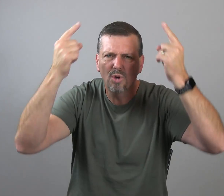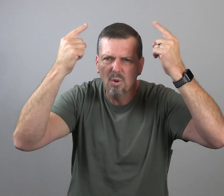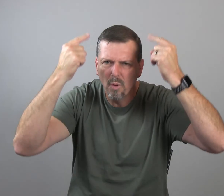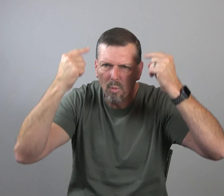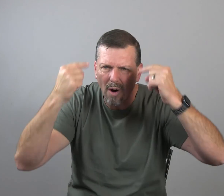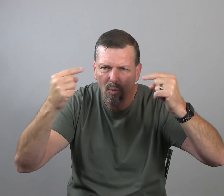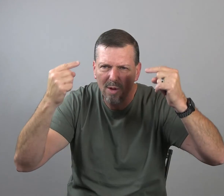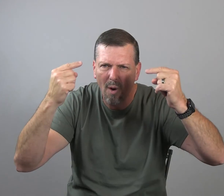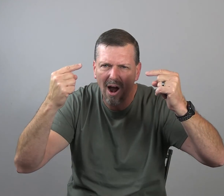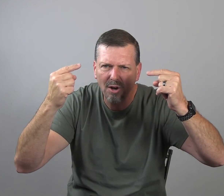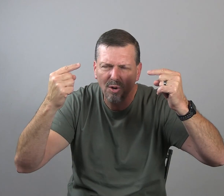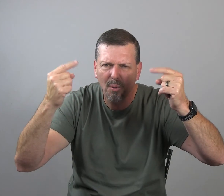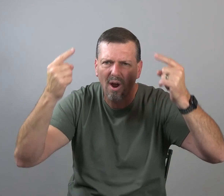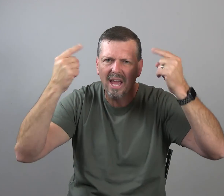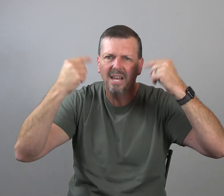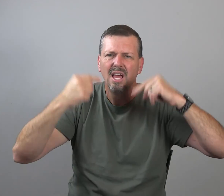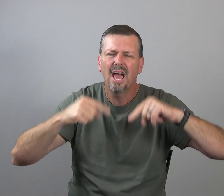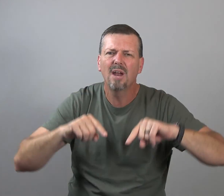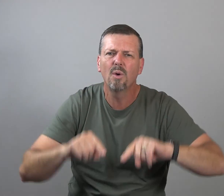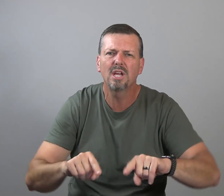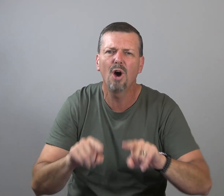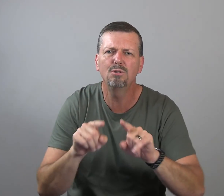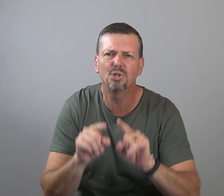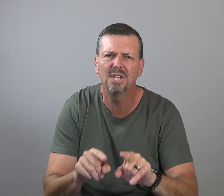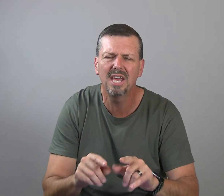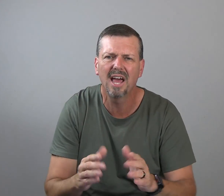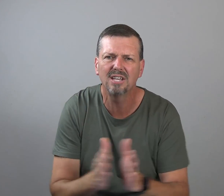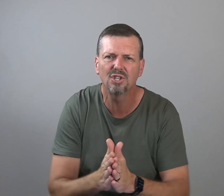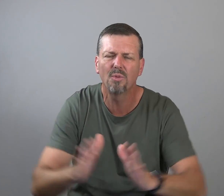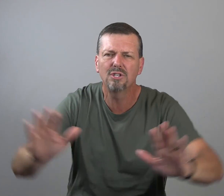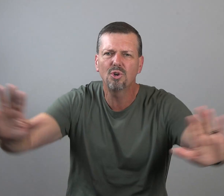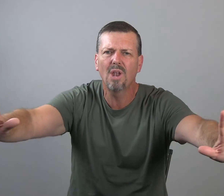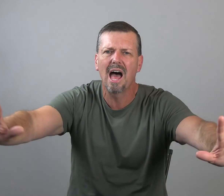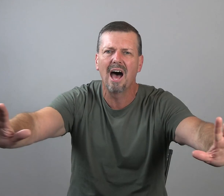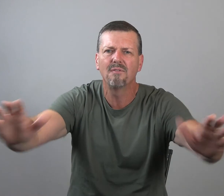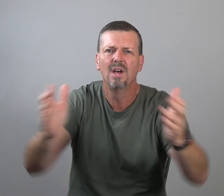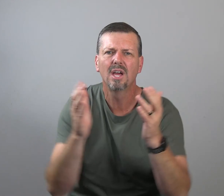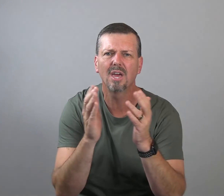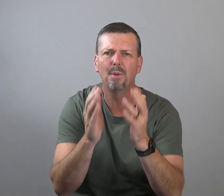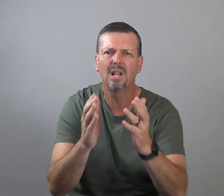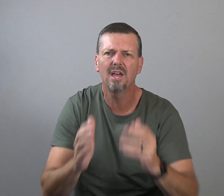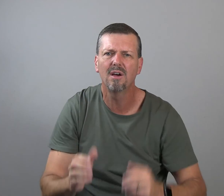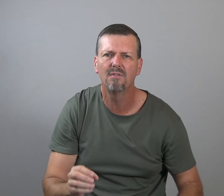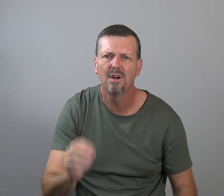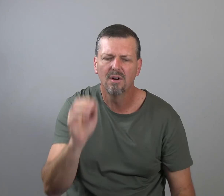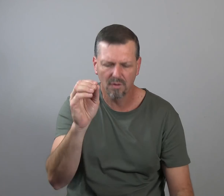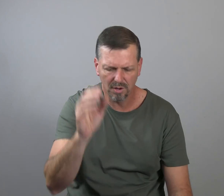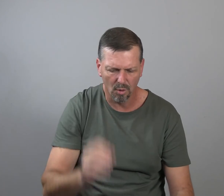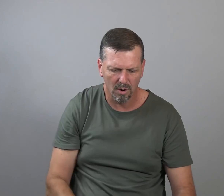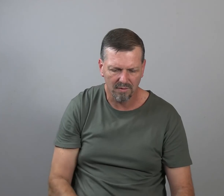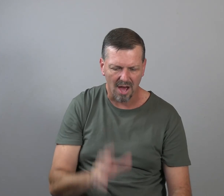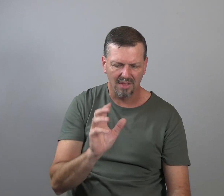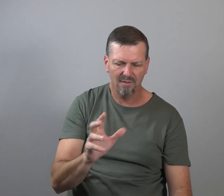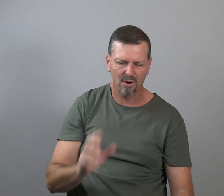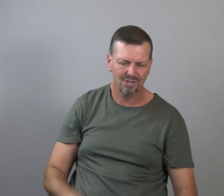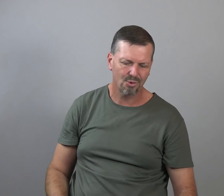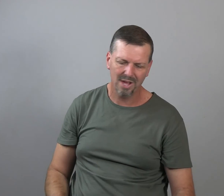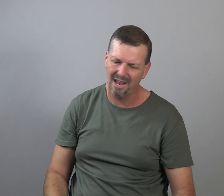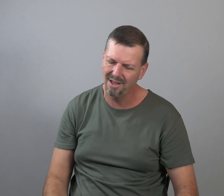you can rewire your brain and recode your DNA so that your life can be lived for the glory of God. And then verse 20, I